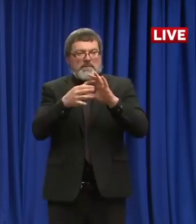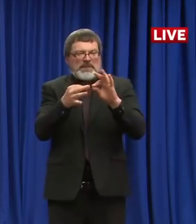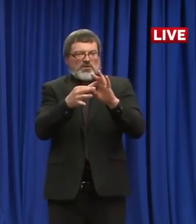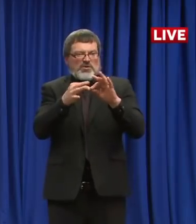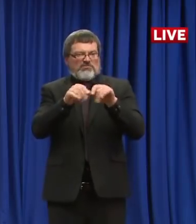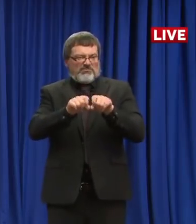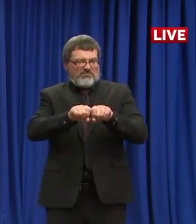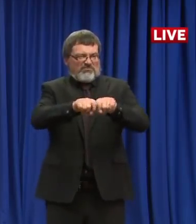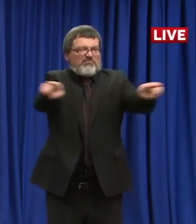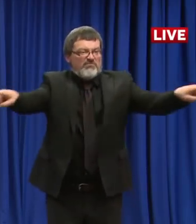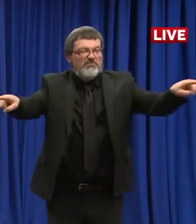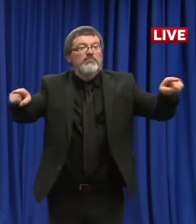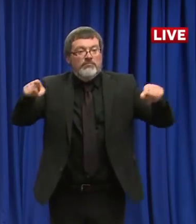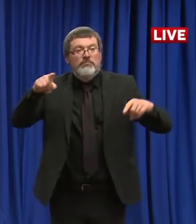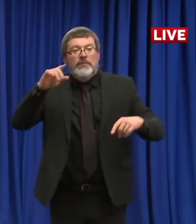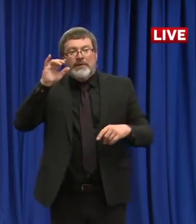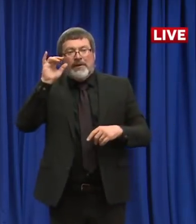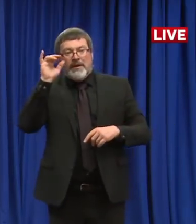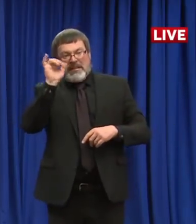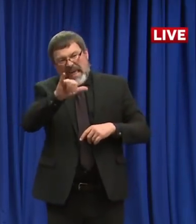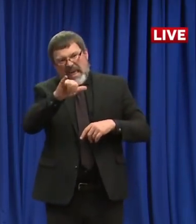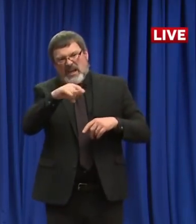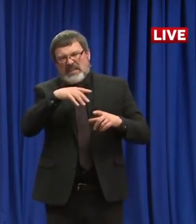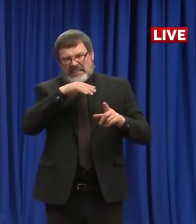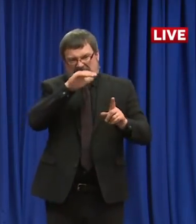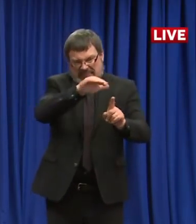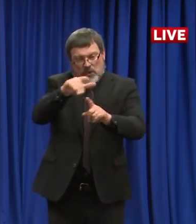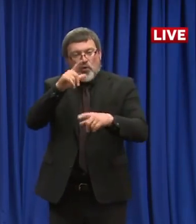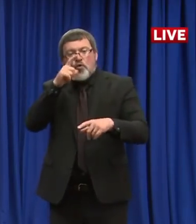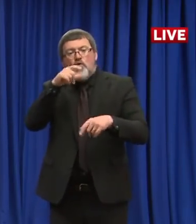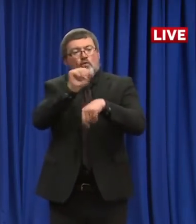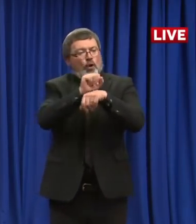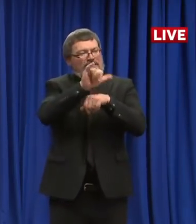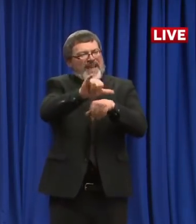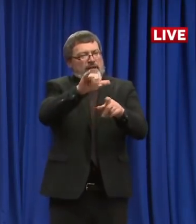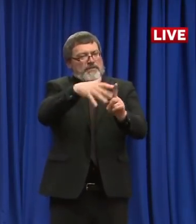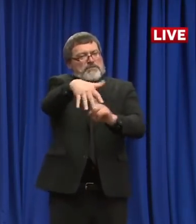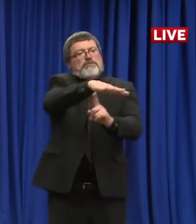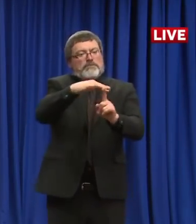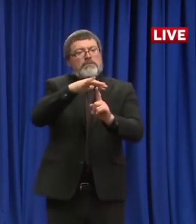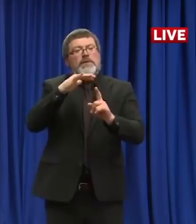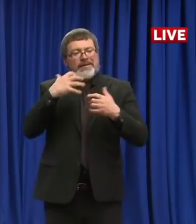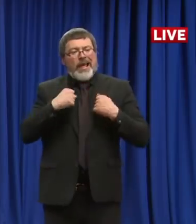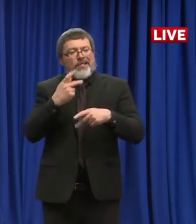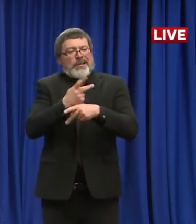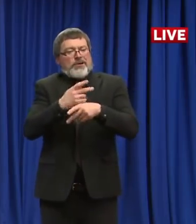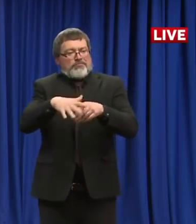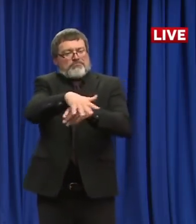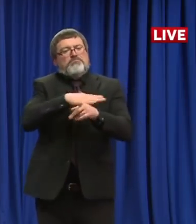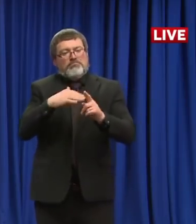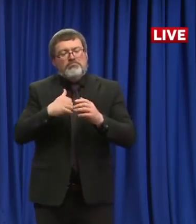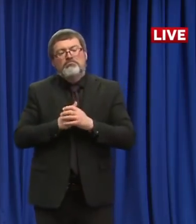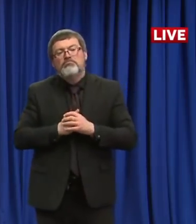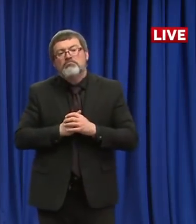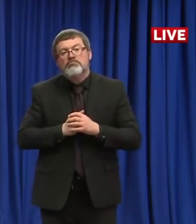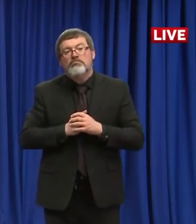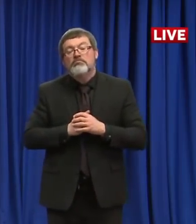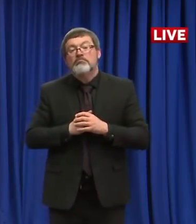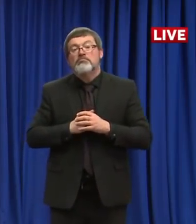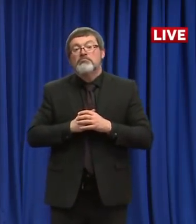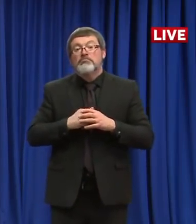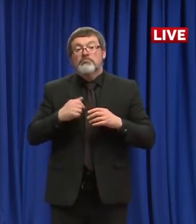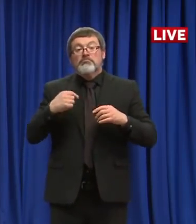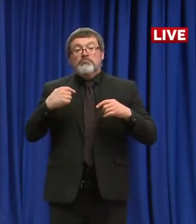people and groups of people that we think should be tested. But the reality is that the decision on whether or not to test a patient